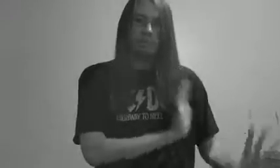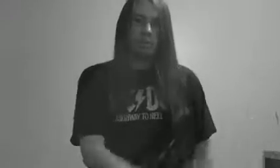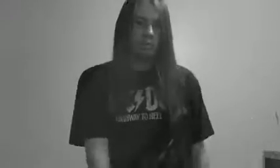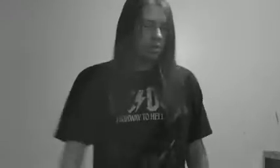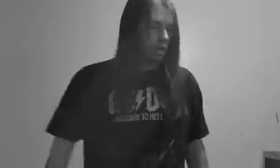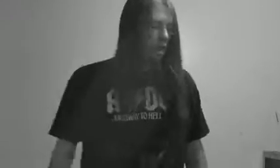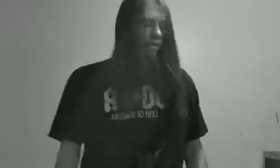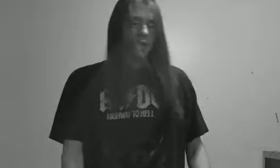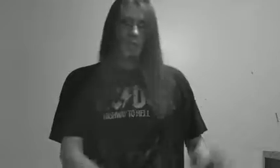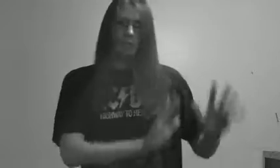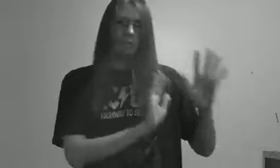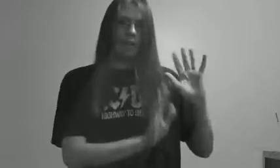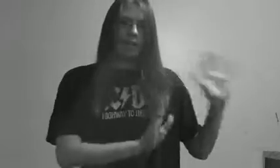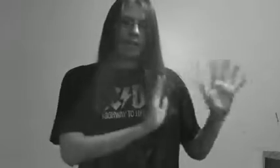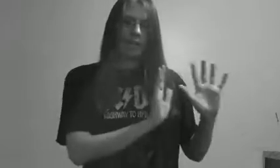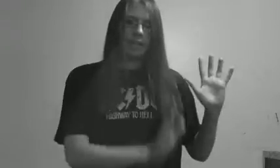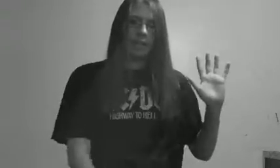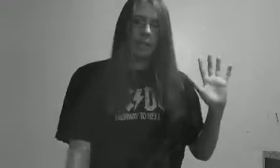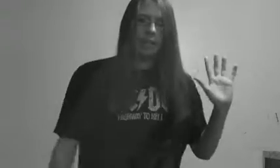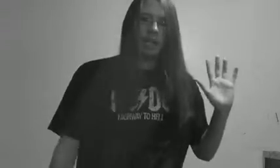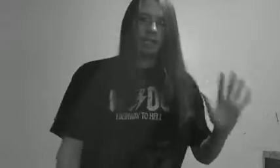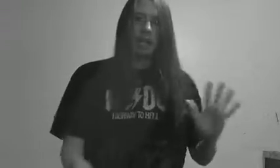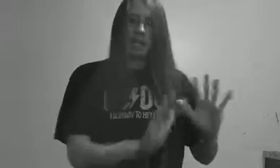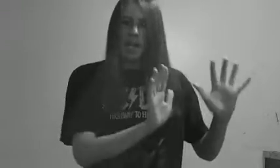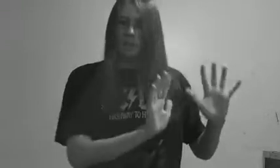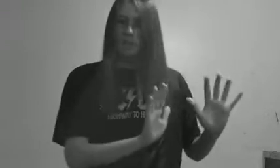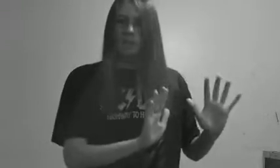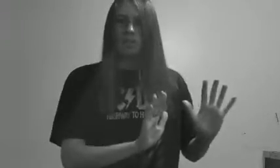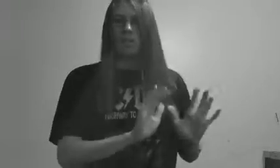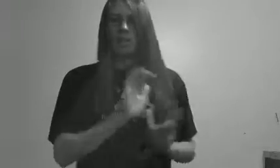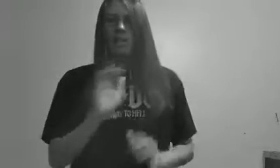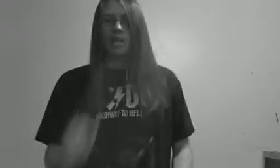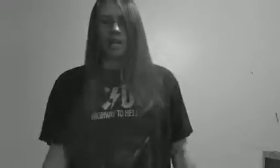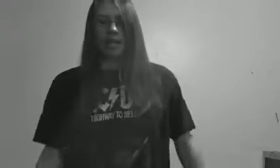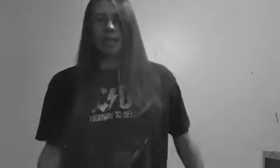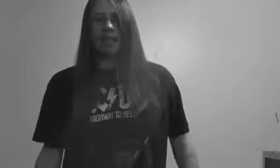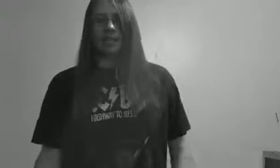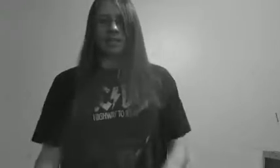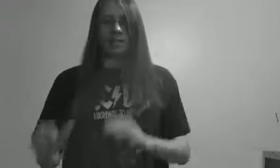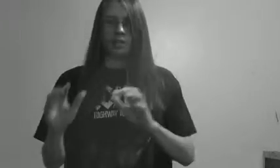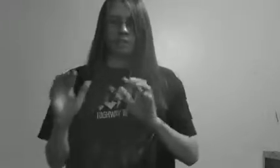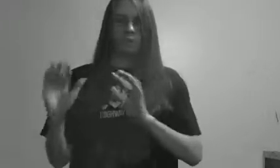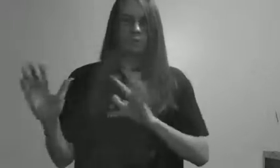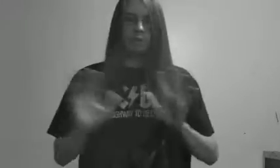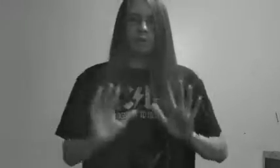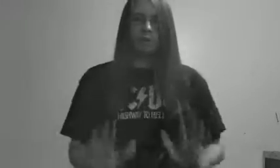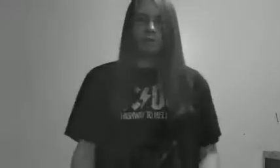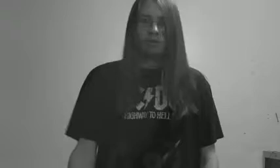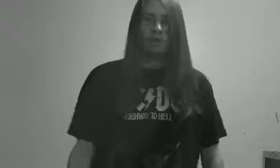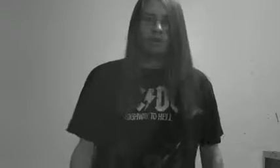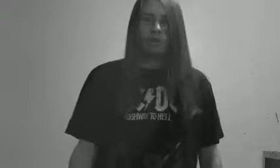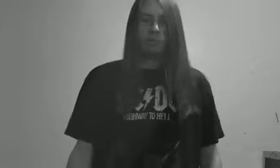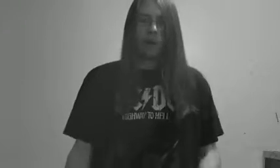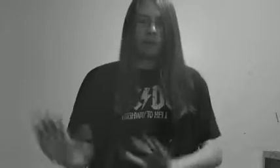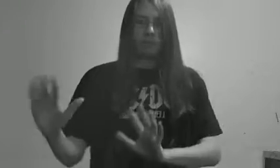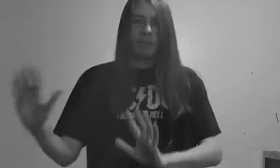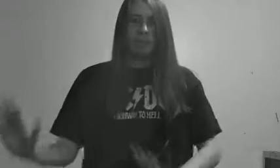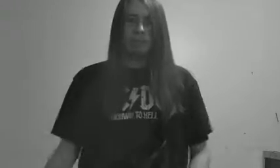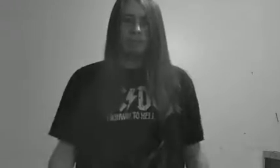episodes, because of the fact that uh, my comedy ones, I can't sit there and just put photos of random people